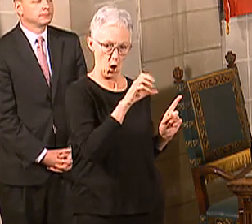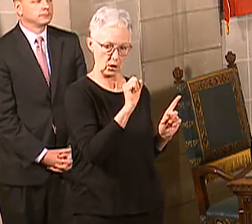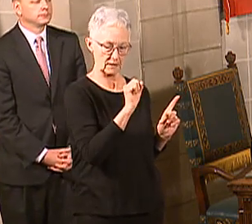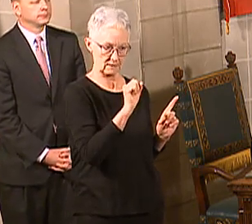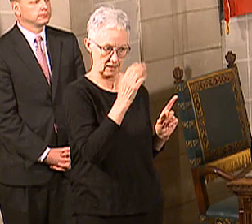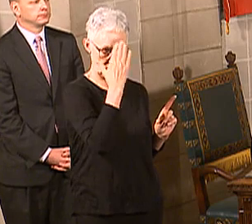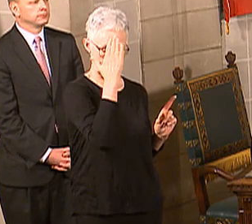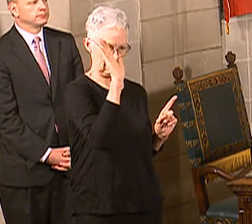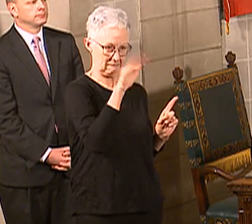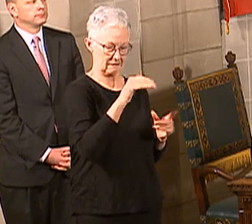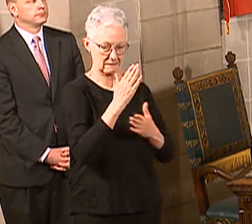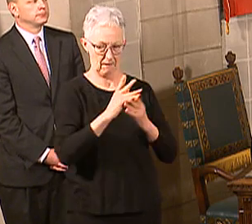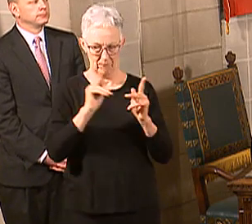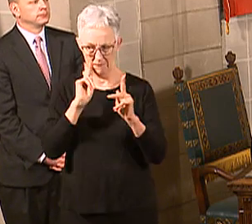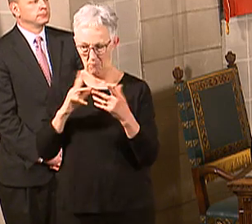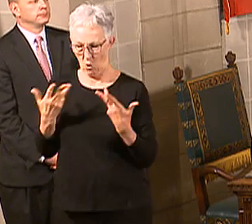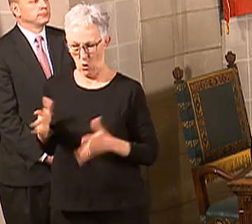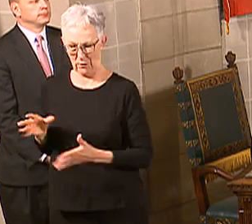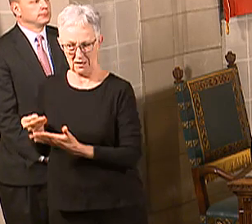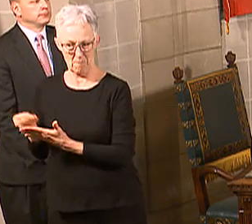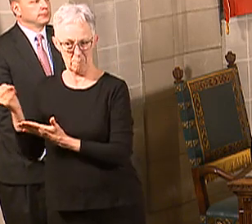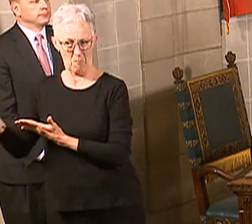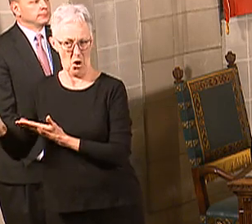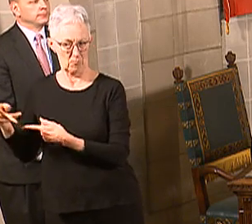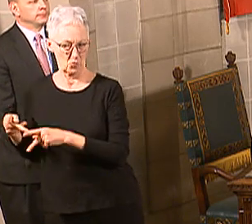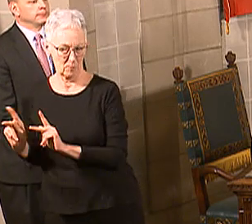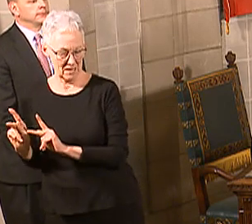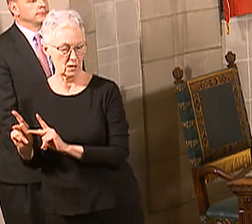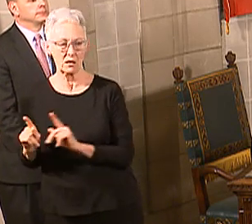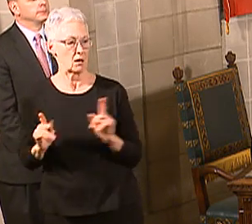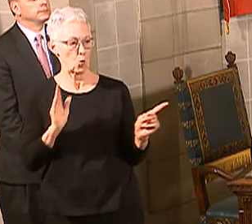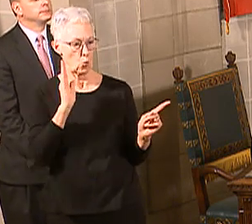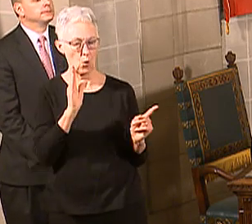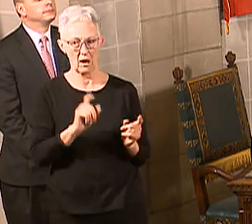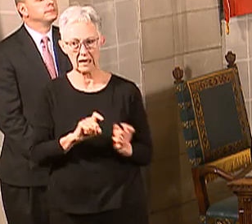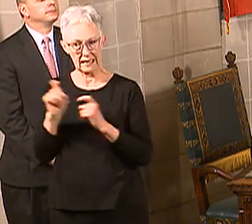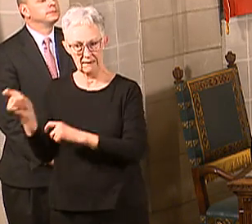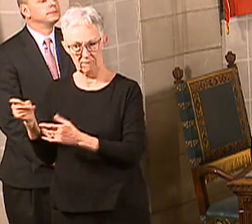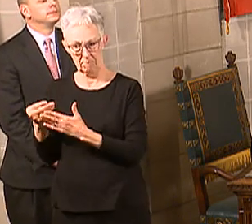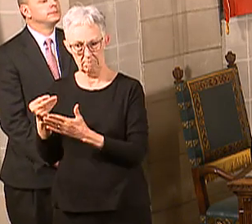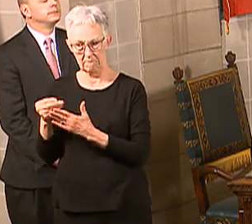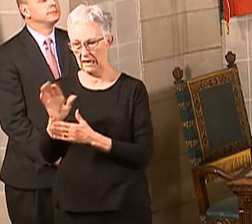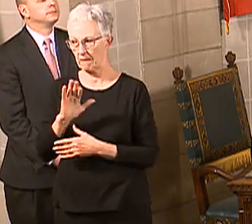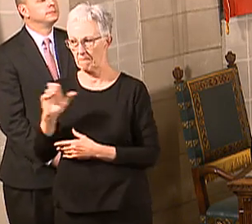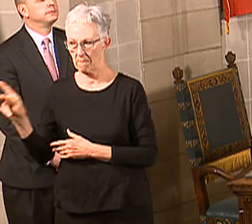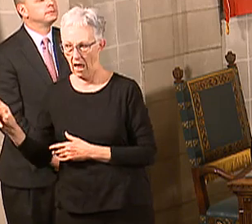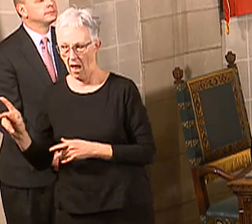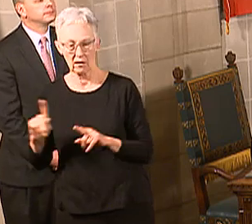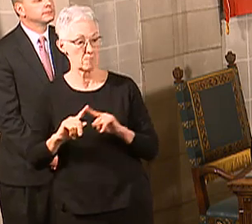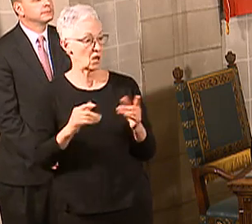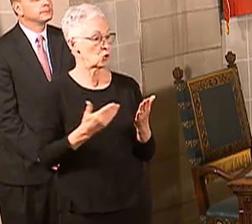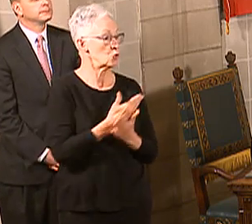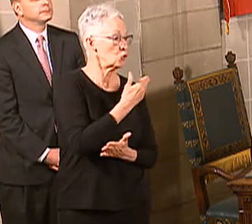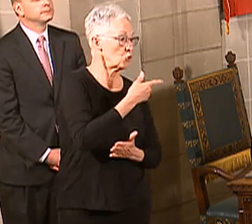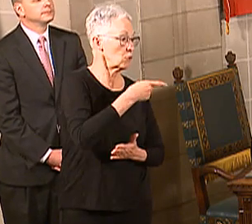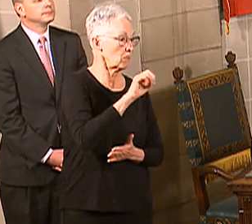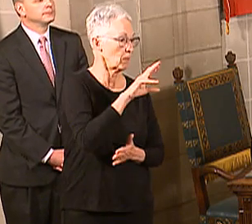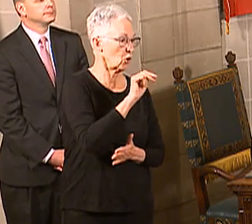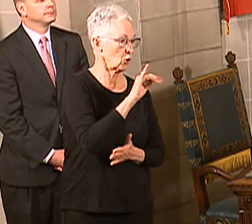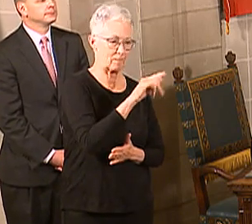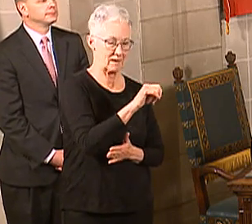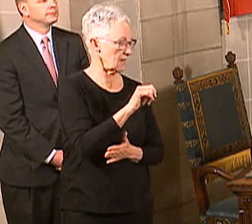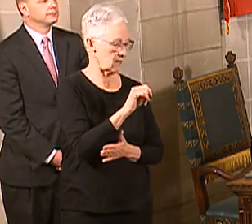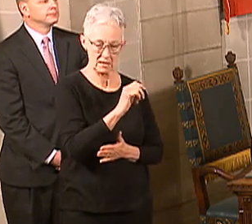purchased a turkey hunting permit to issue them a refund, and we will no longer be issuing permits to out-of-state folks. Again, it just makes sense